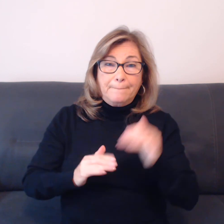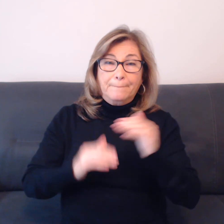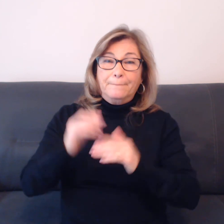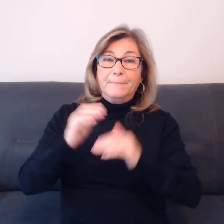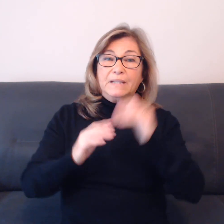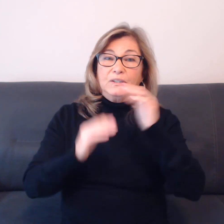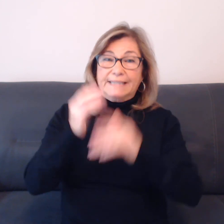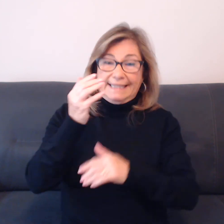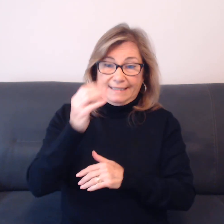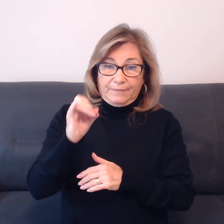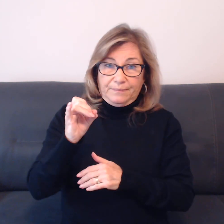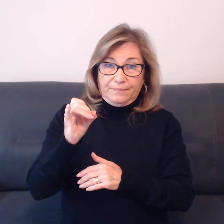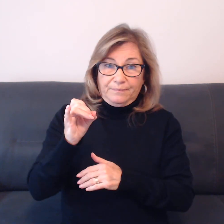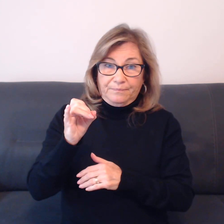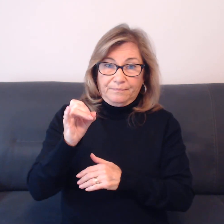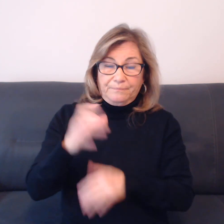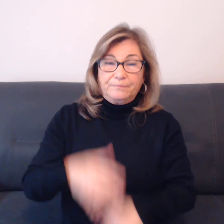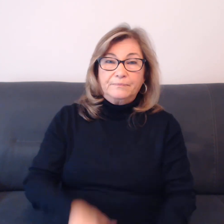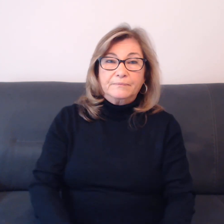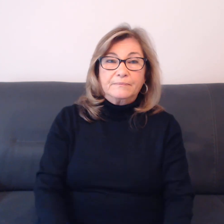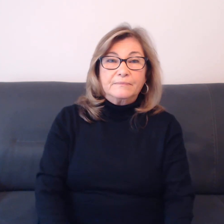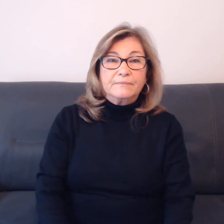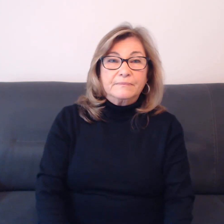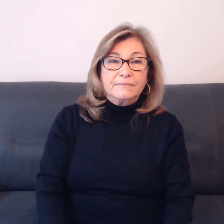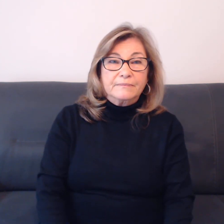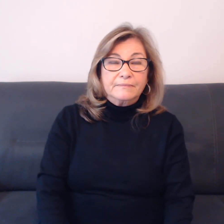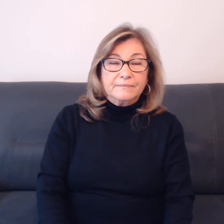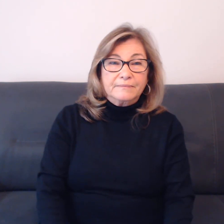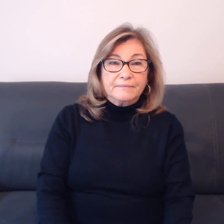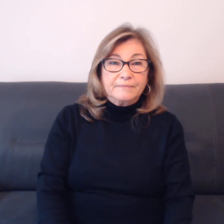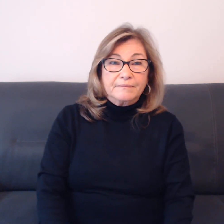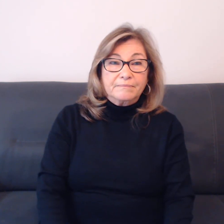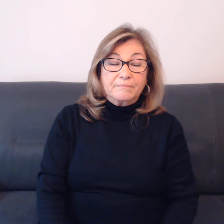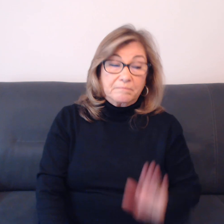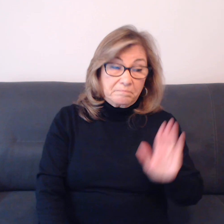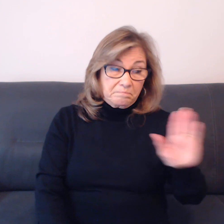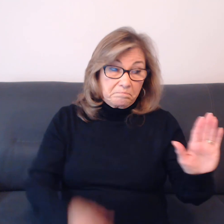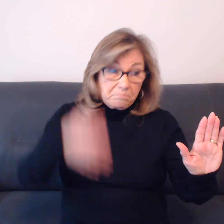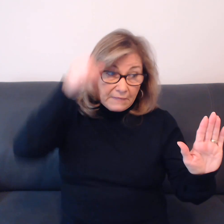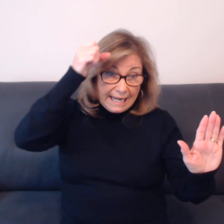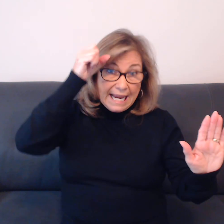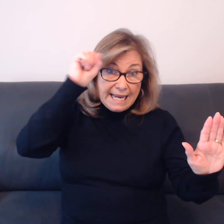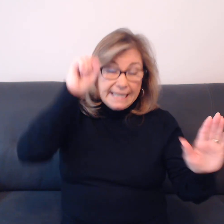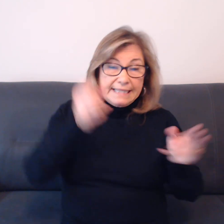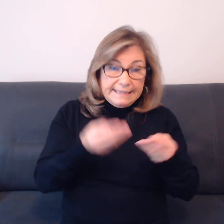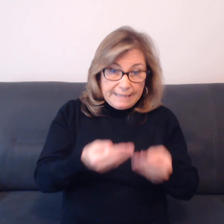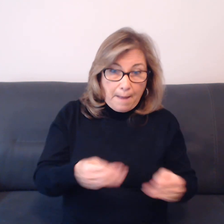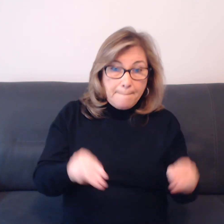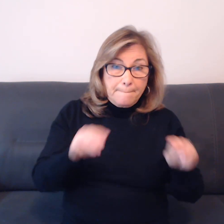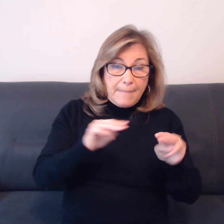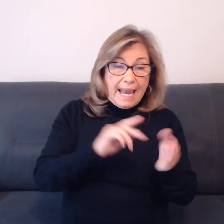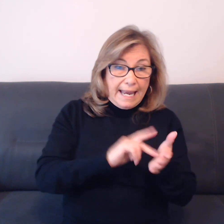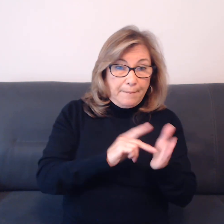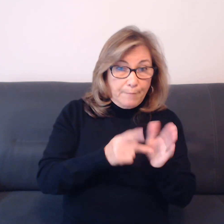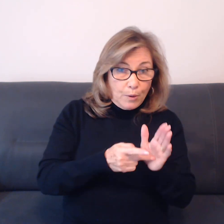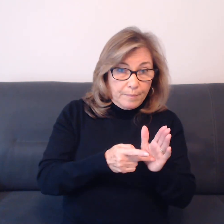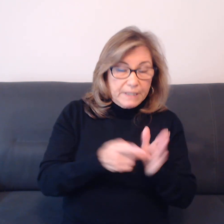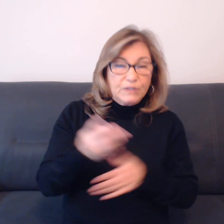Number five, his main purpose was to help others